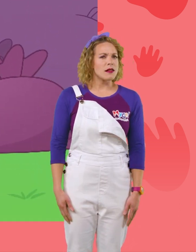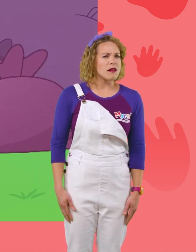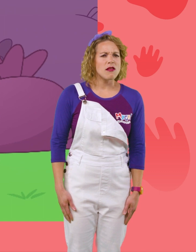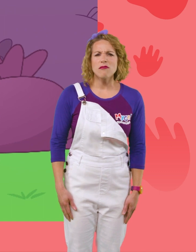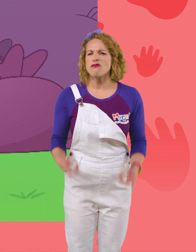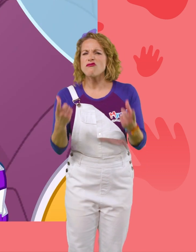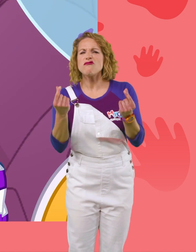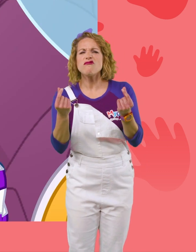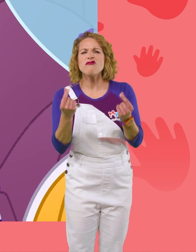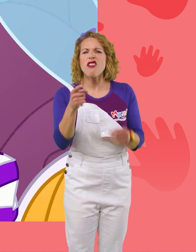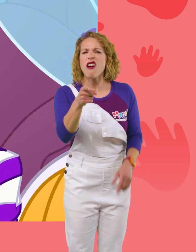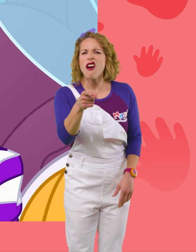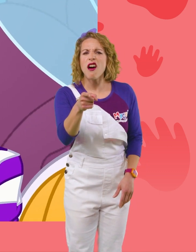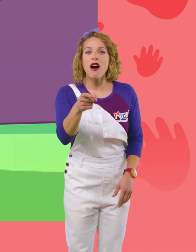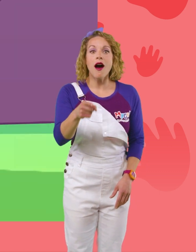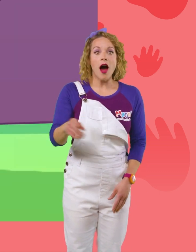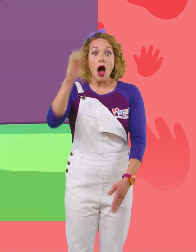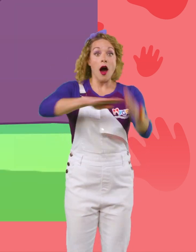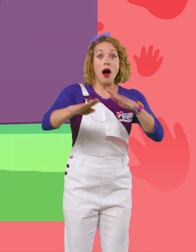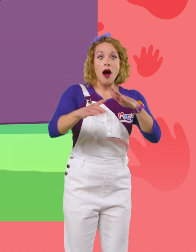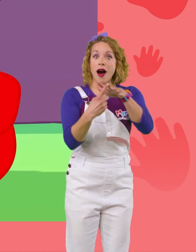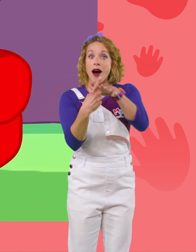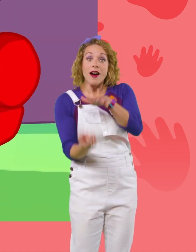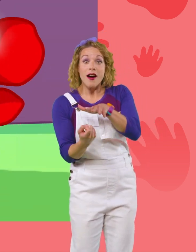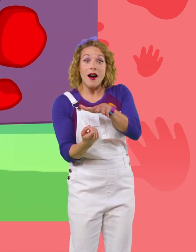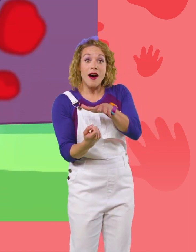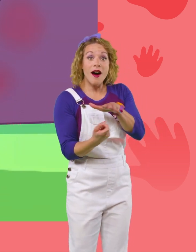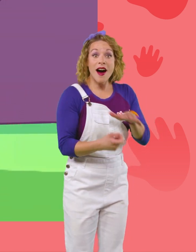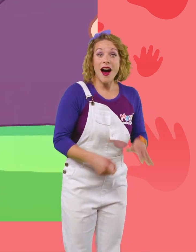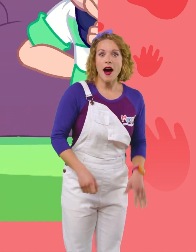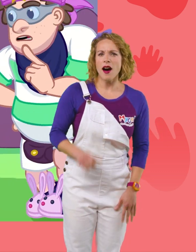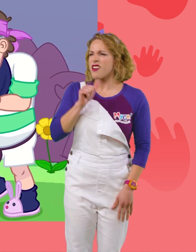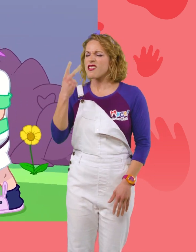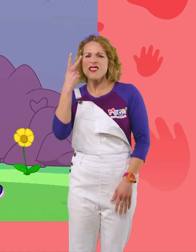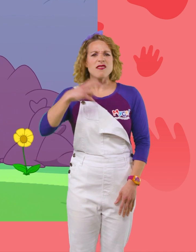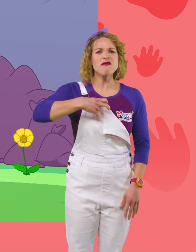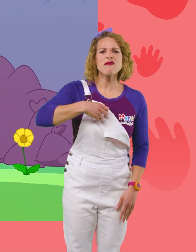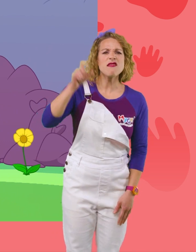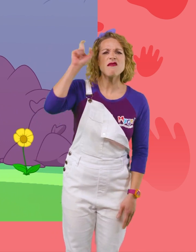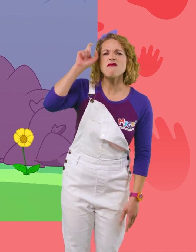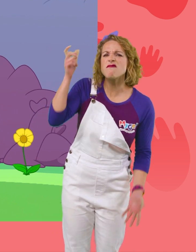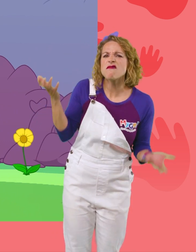What was that? Ninja, climb! I don't see Morple's dying.